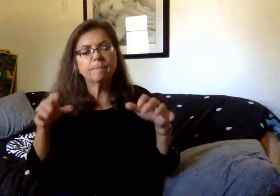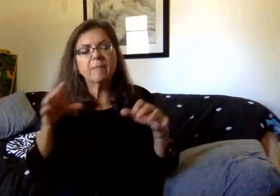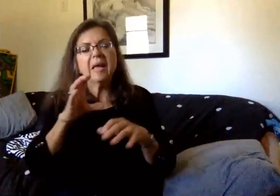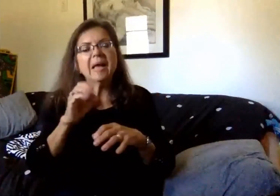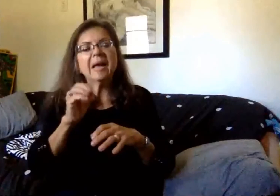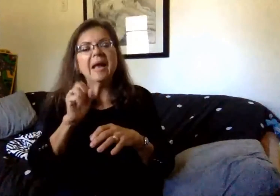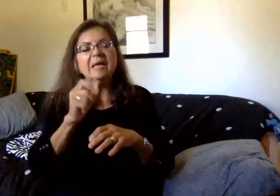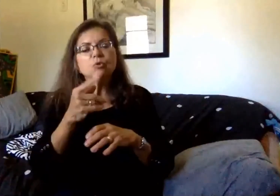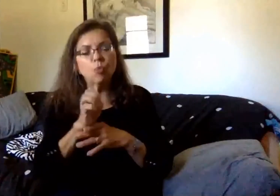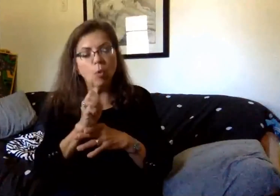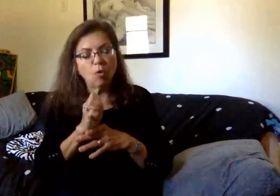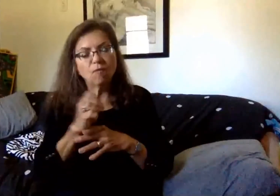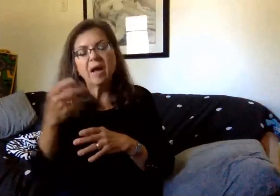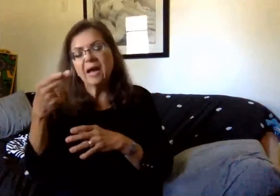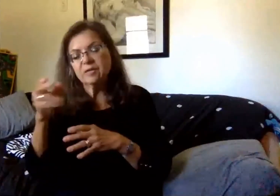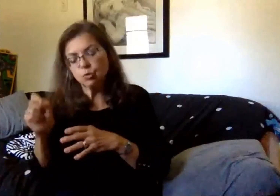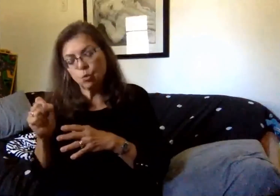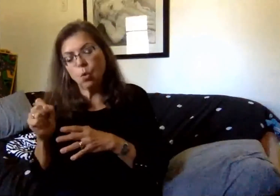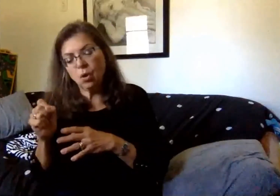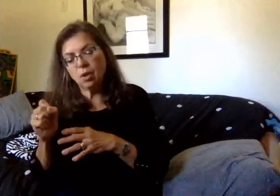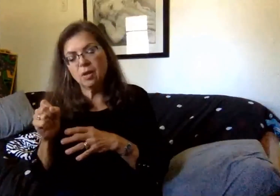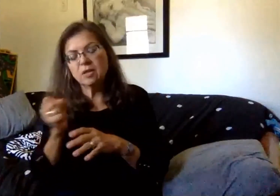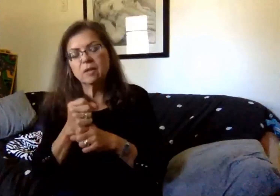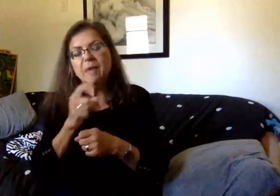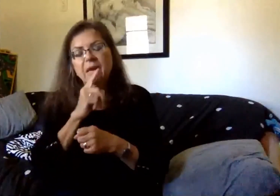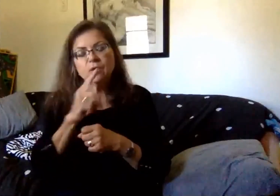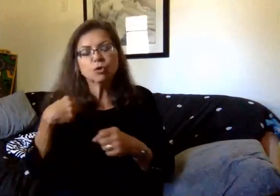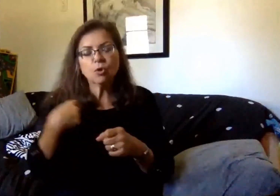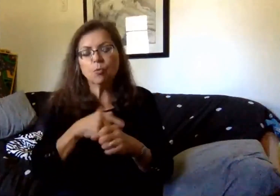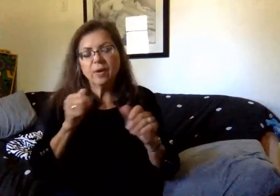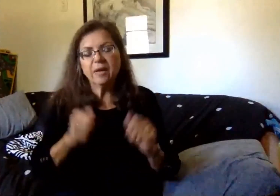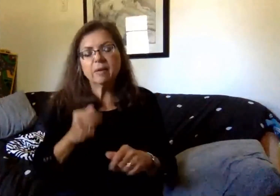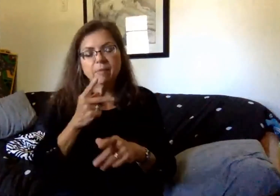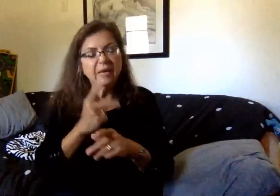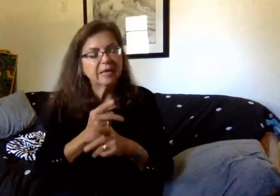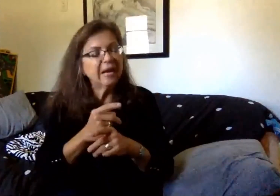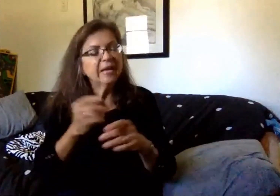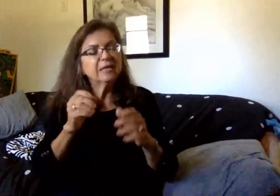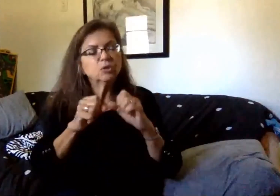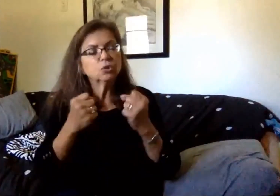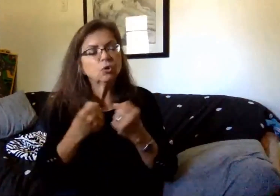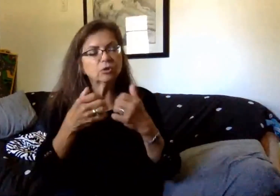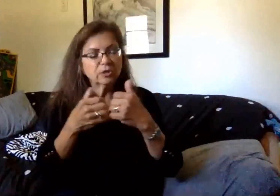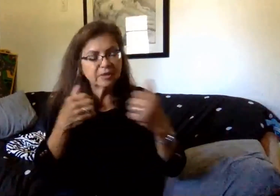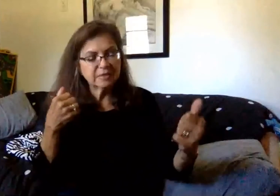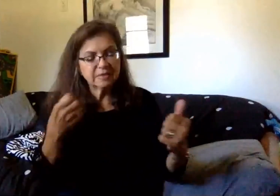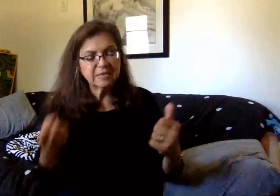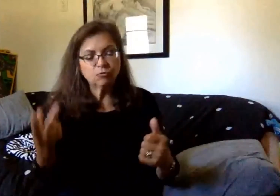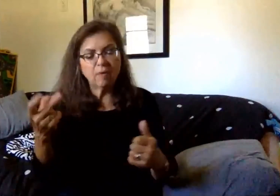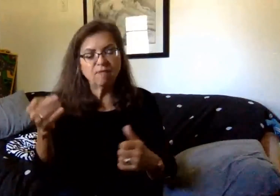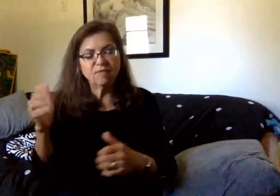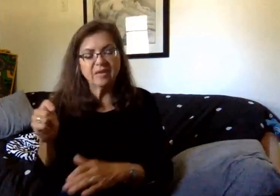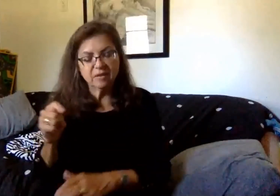high school and ensure that we can maintain social distancing of at least 12 feet.